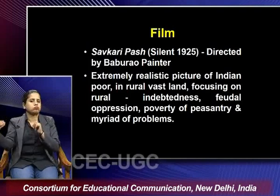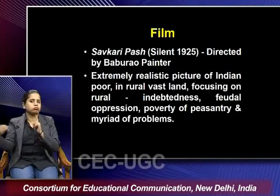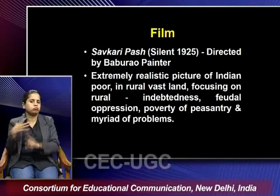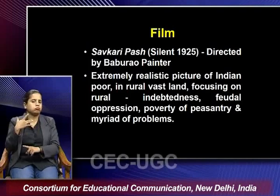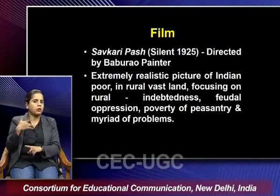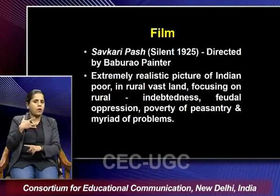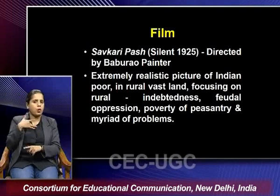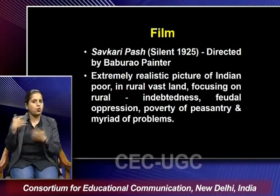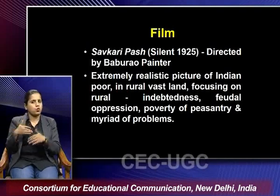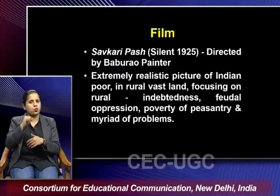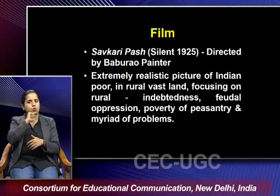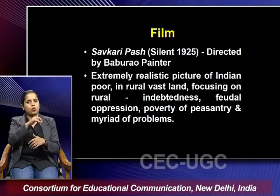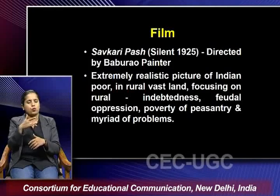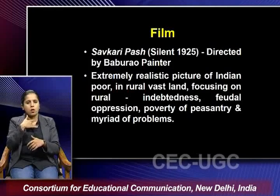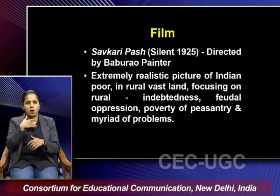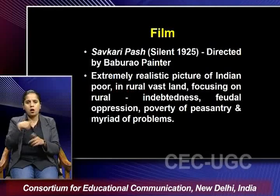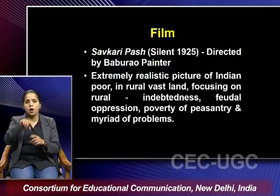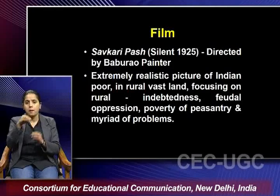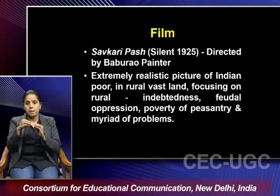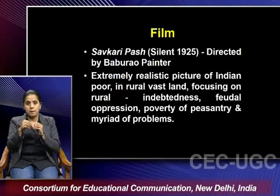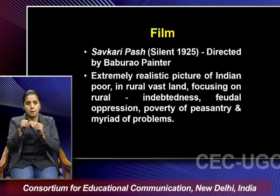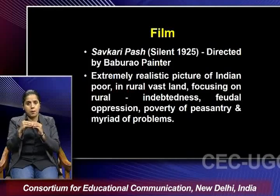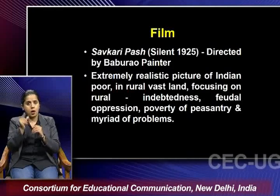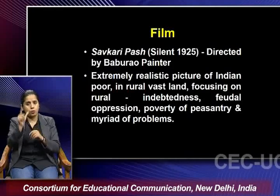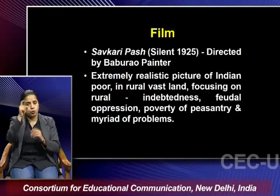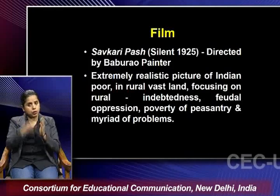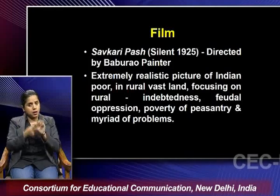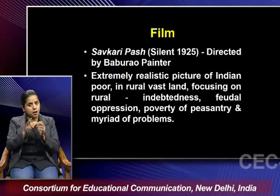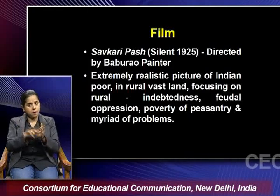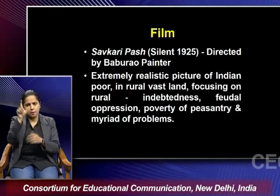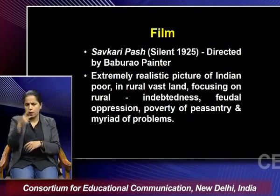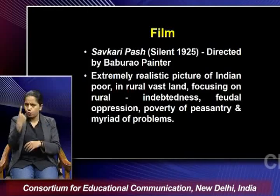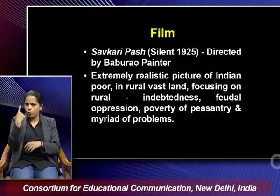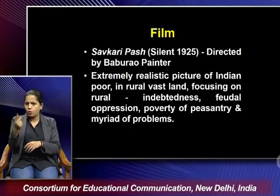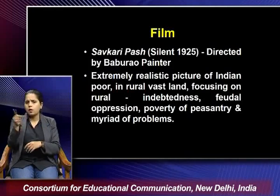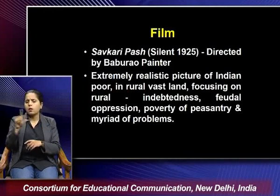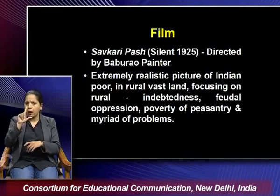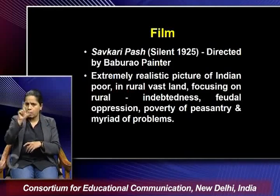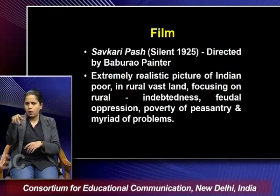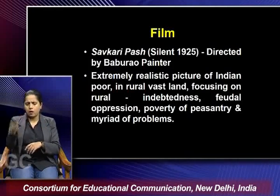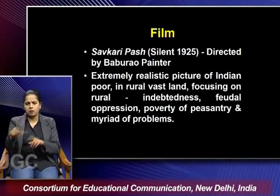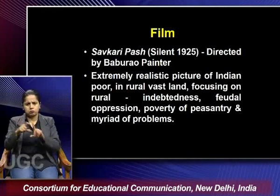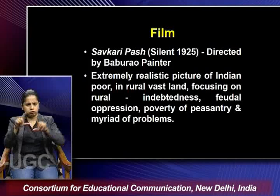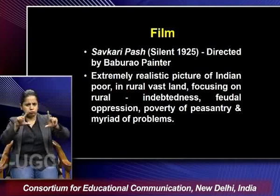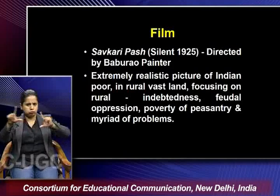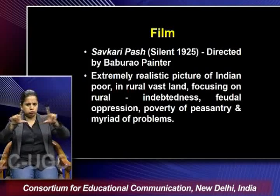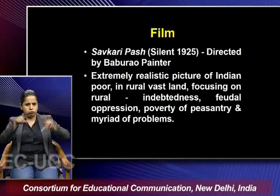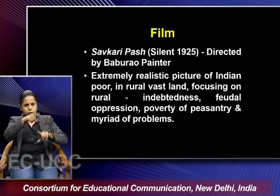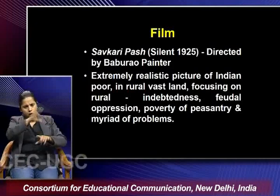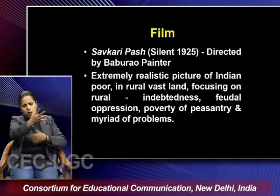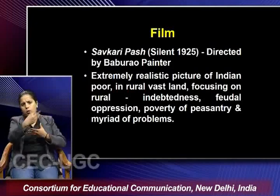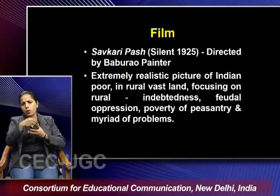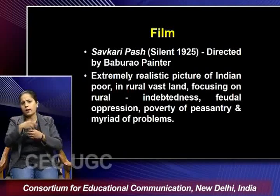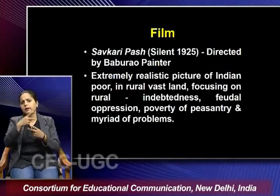And Babu Rao Pinter was one who also later directed him in other films